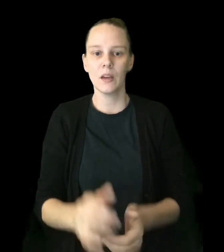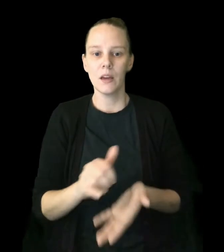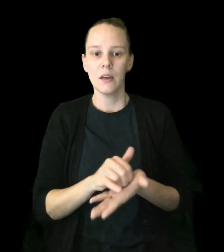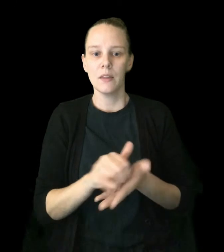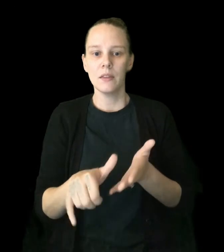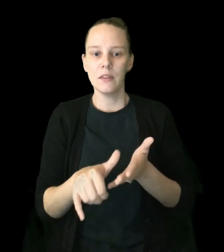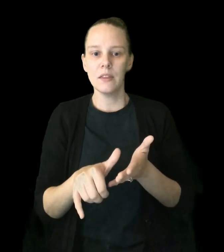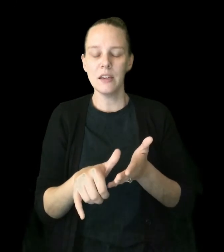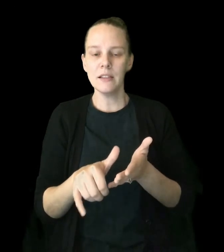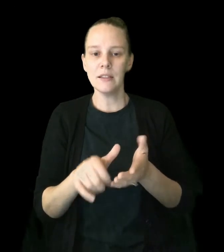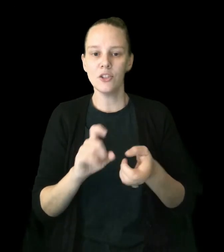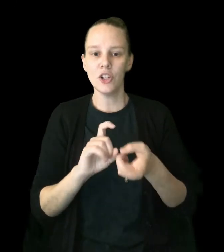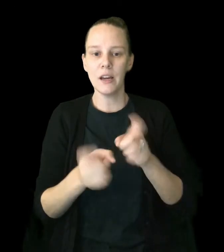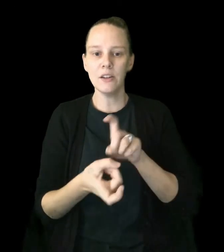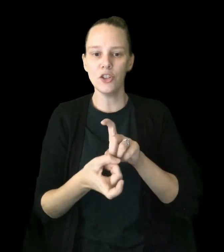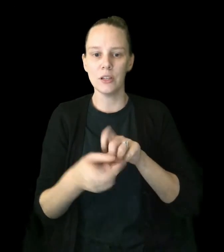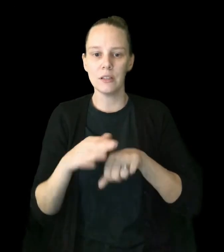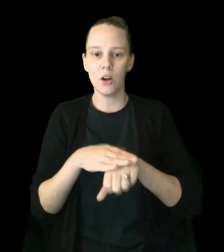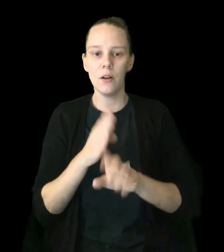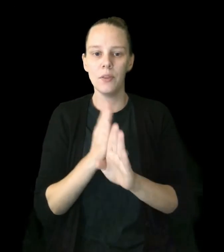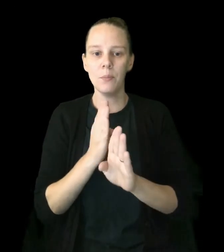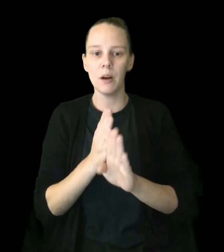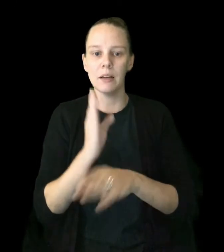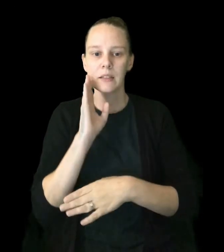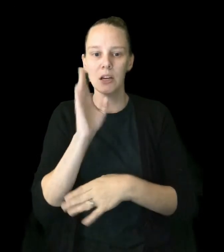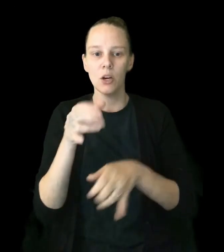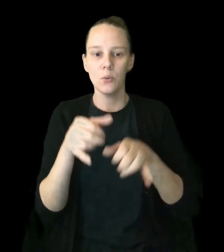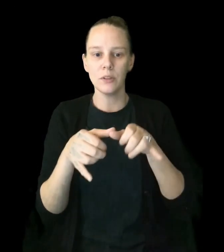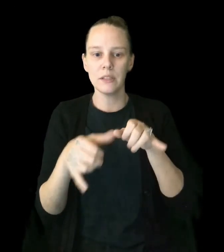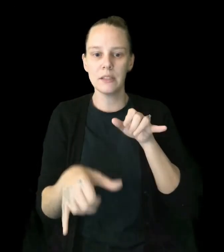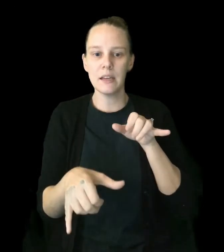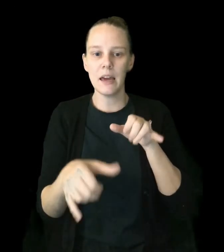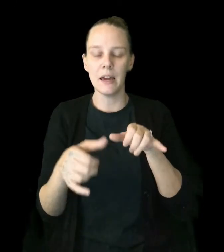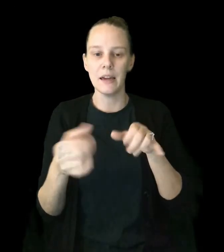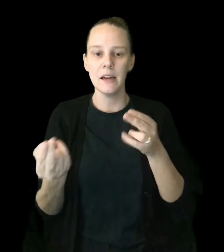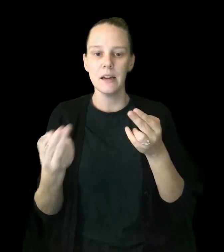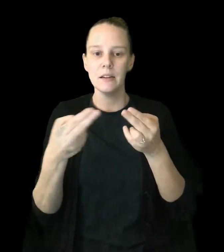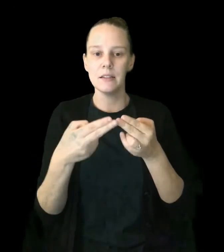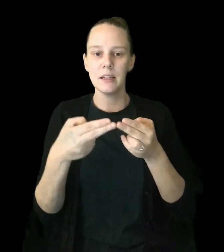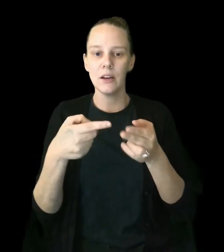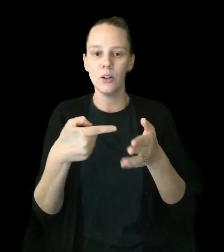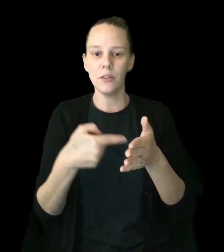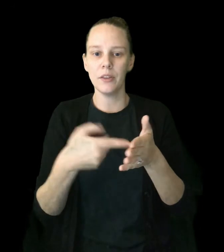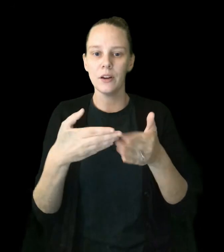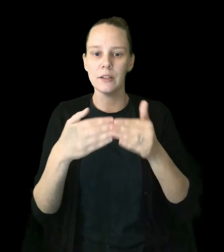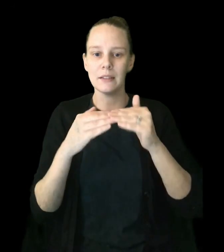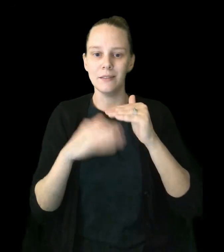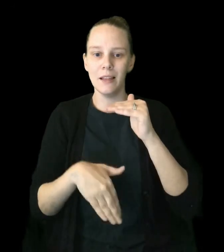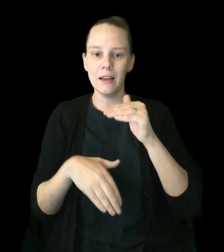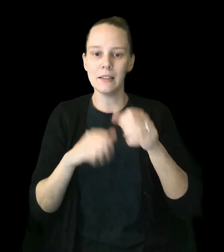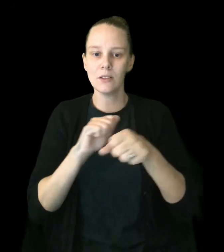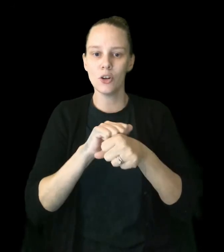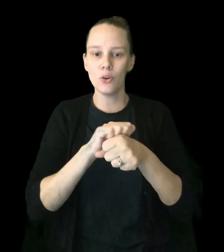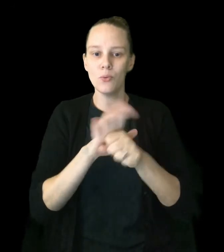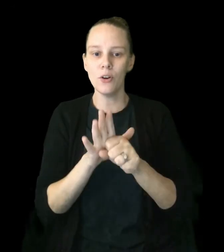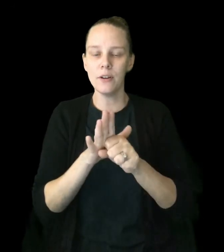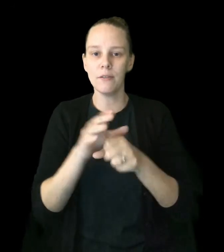These changes on the bus will stay until there is less coronavirus